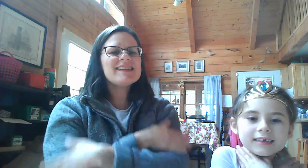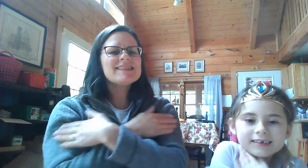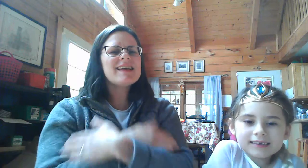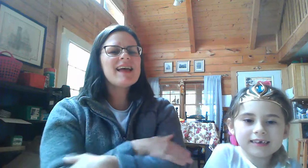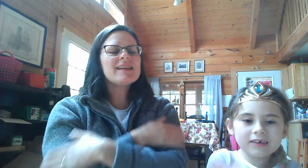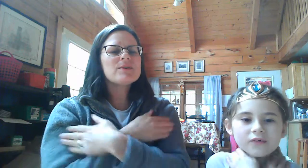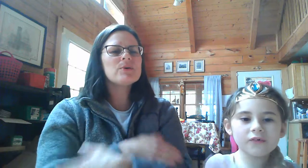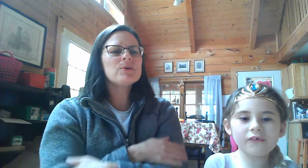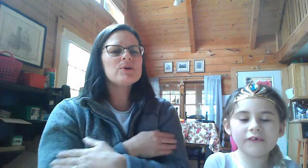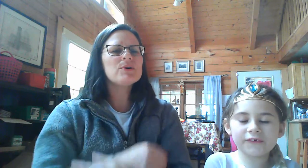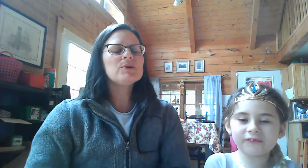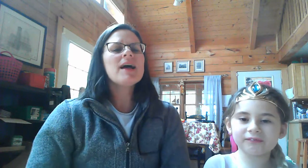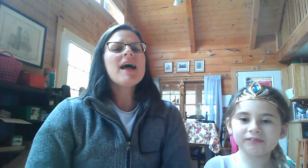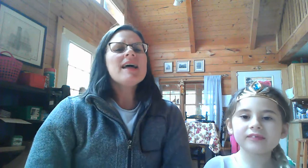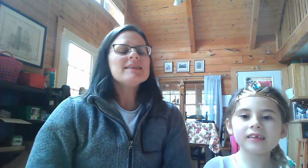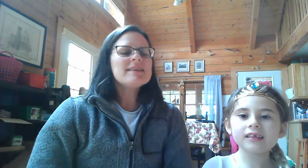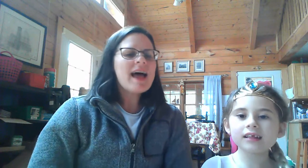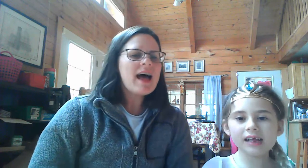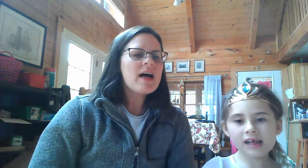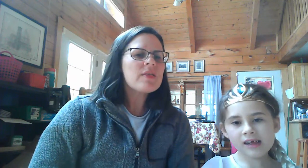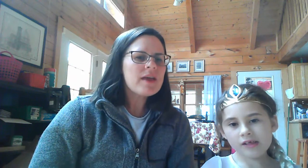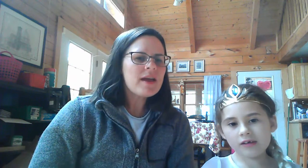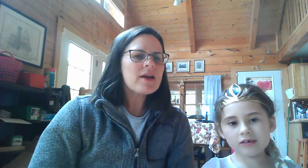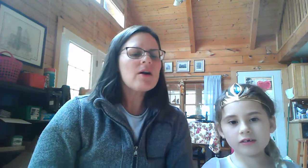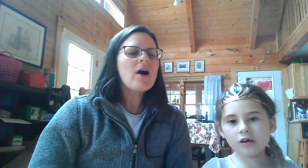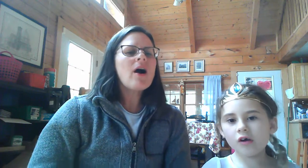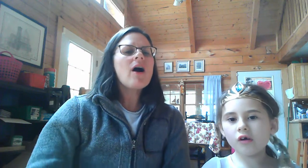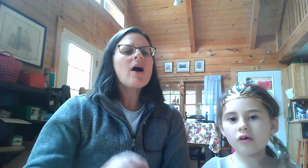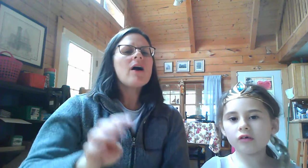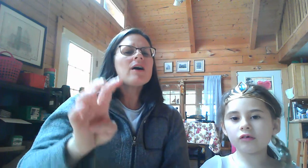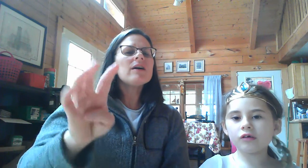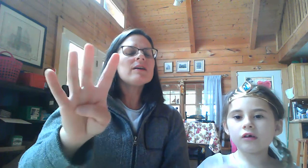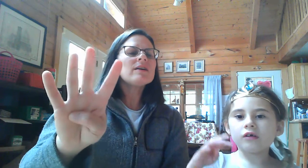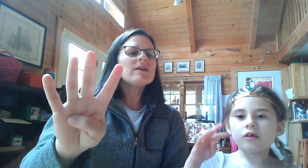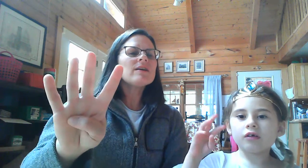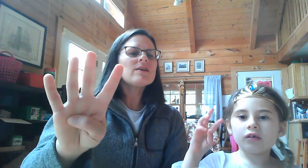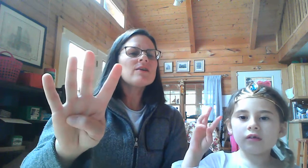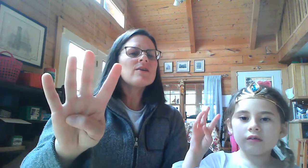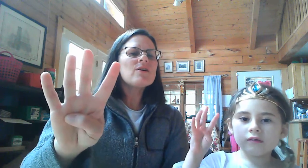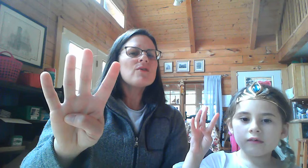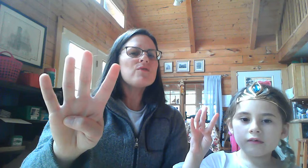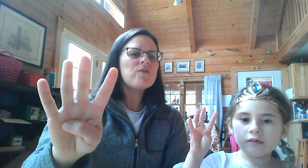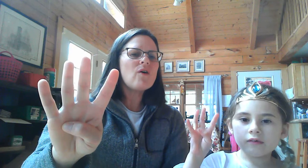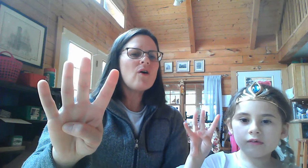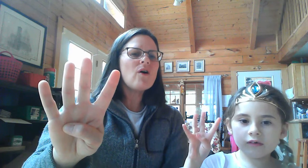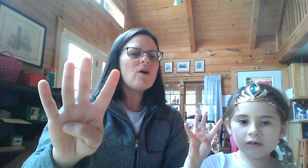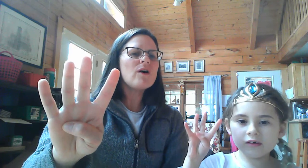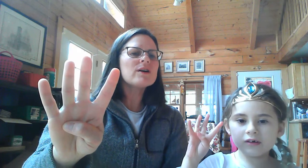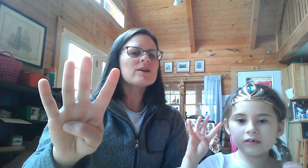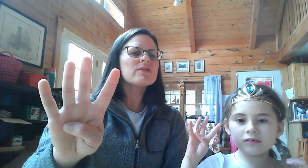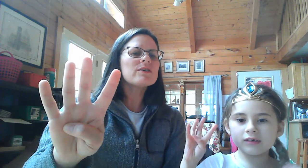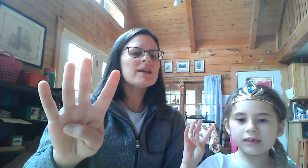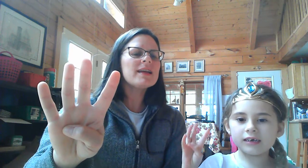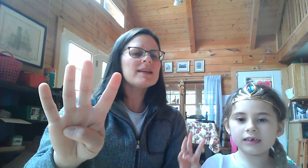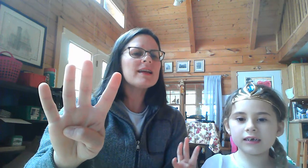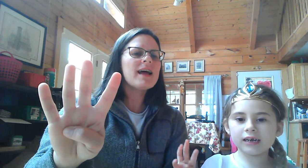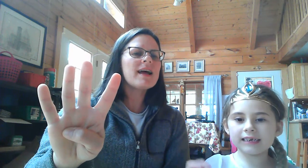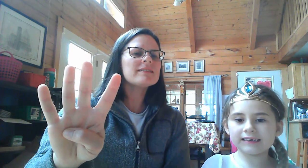and cool. Now there are four green and